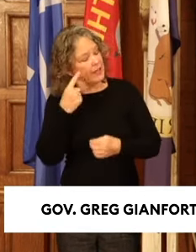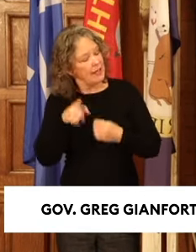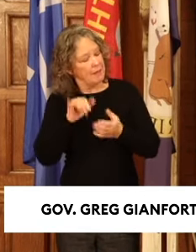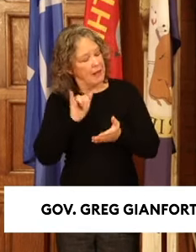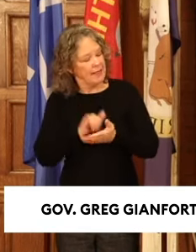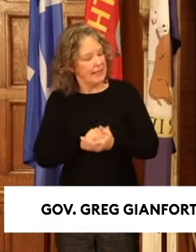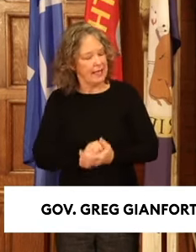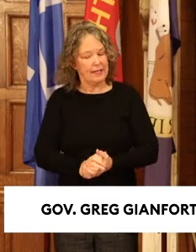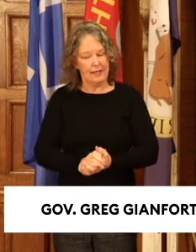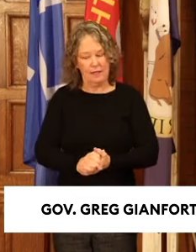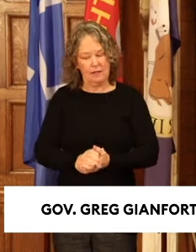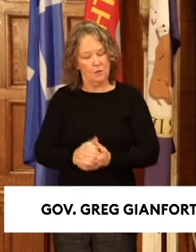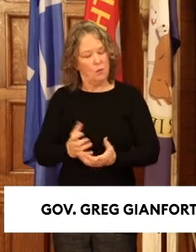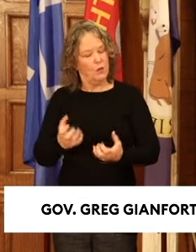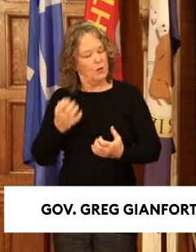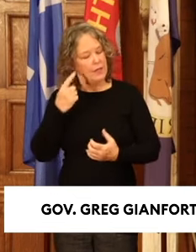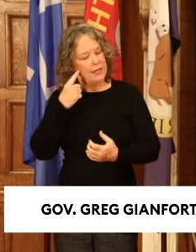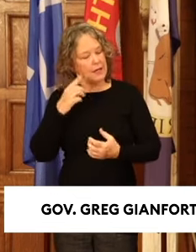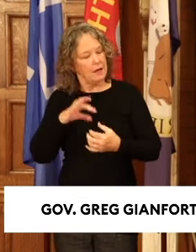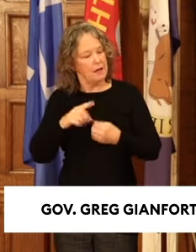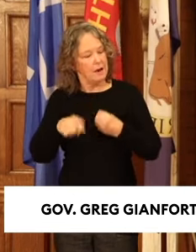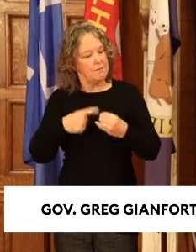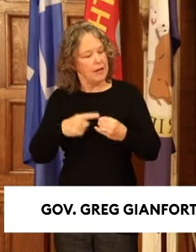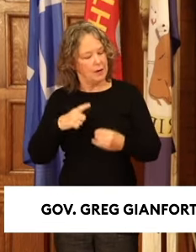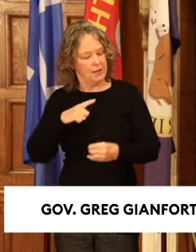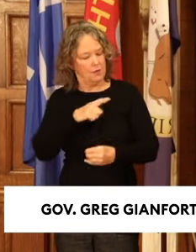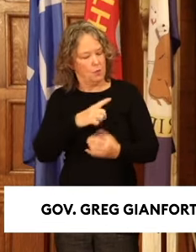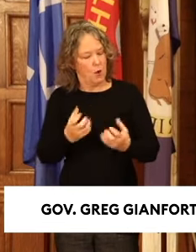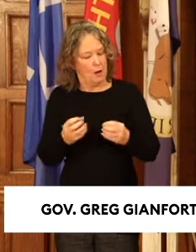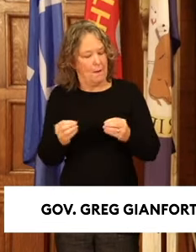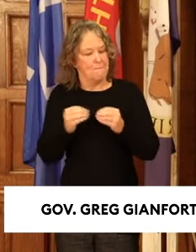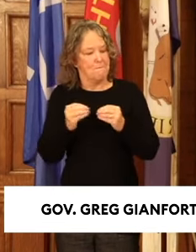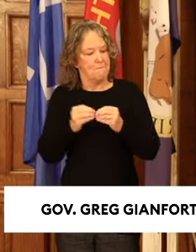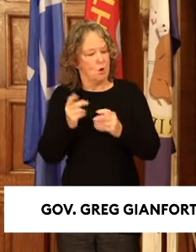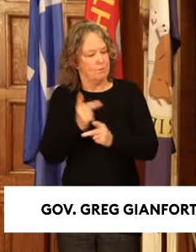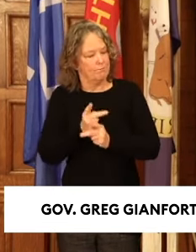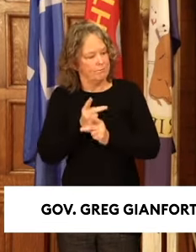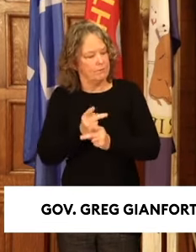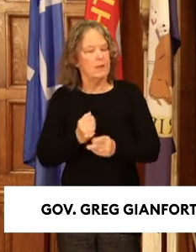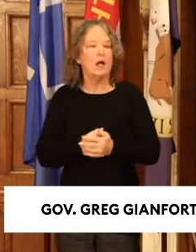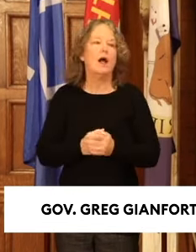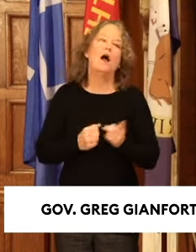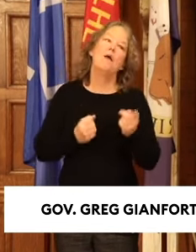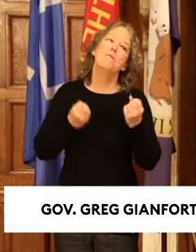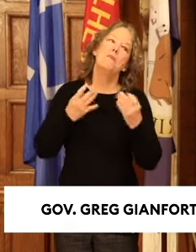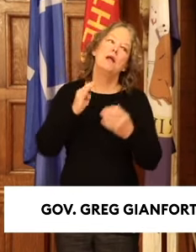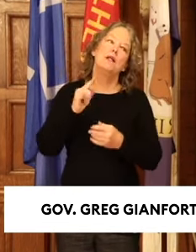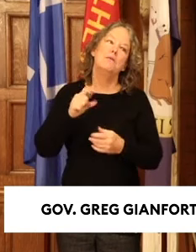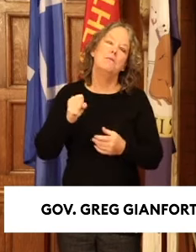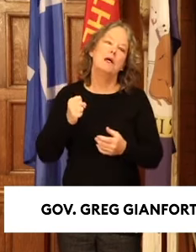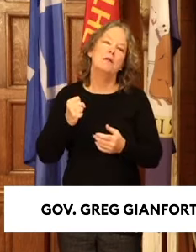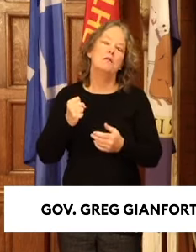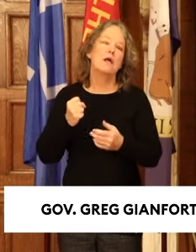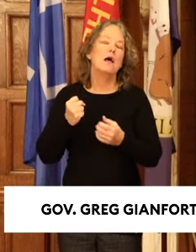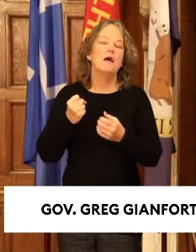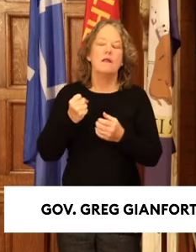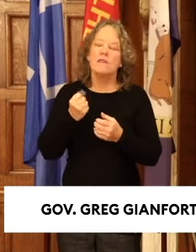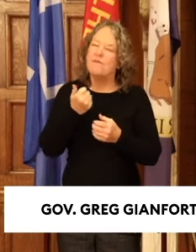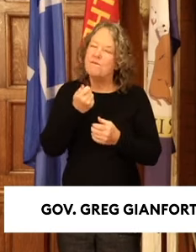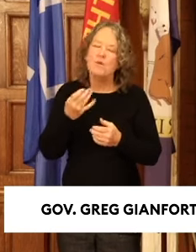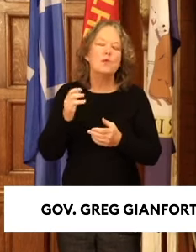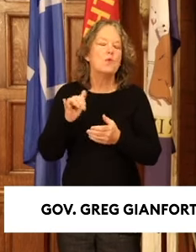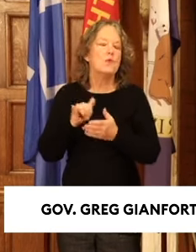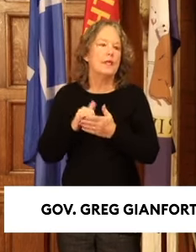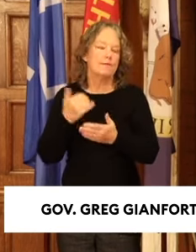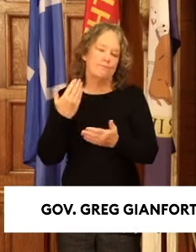think of the legislature anymore. Well, as you know, there's a lot of bills going through the legislature. So the ones that make it through the process and get to my desk will